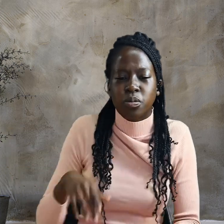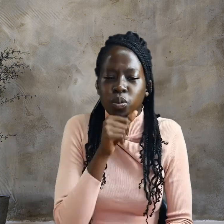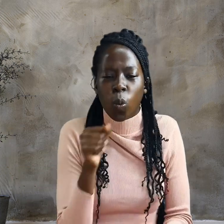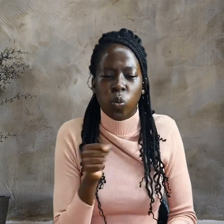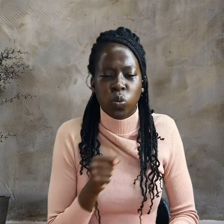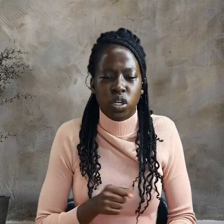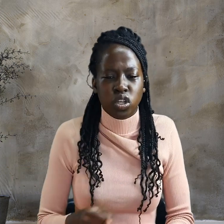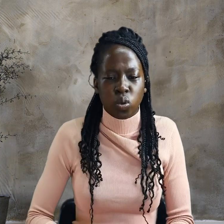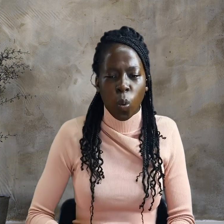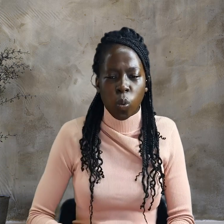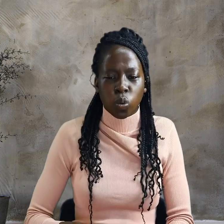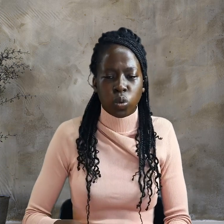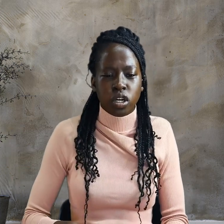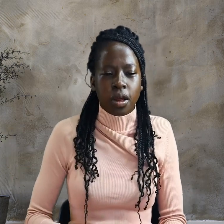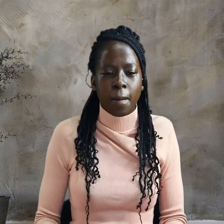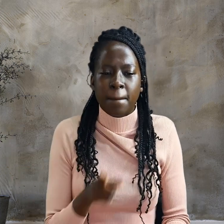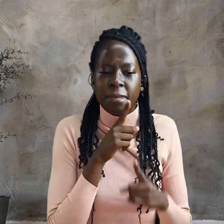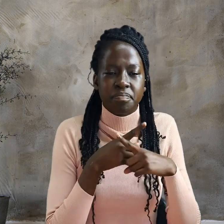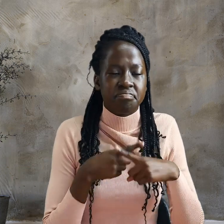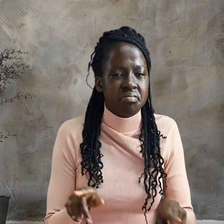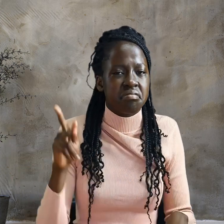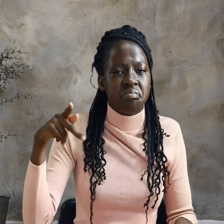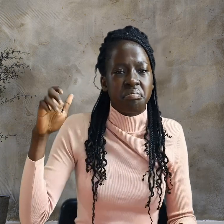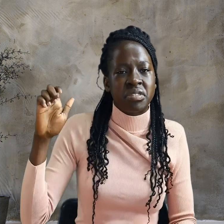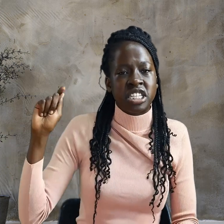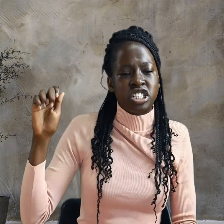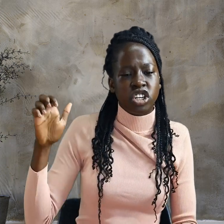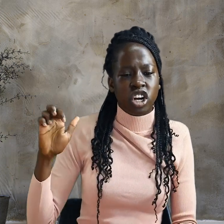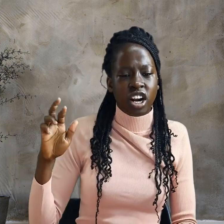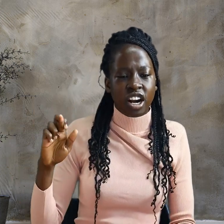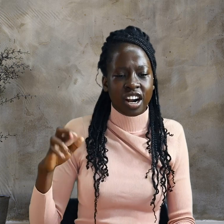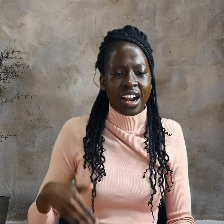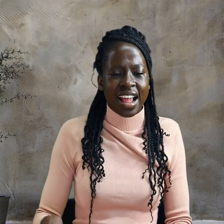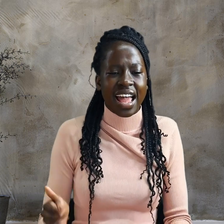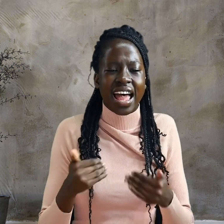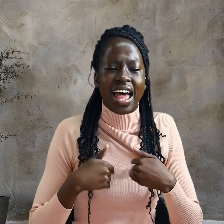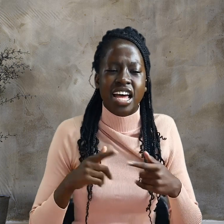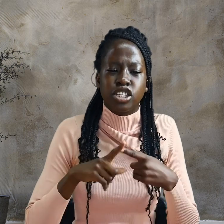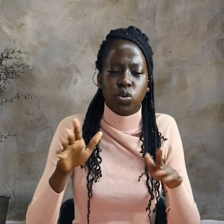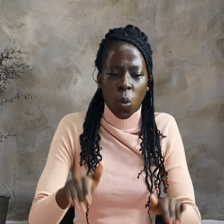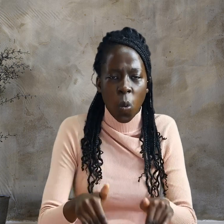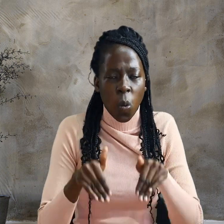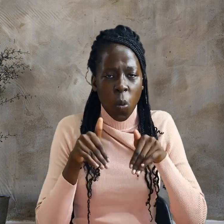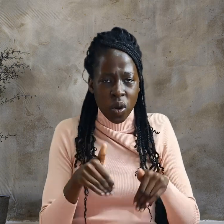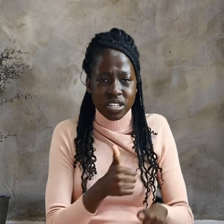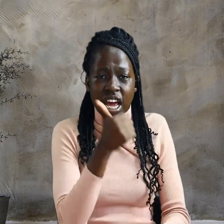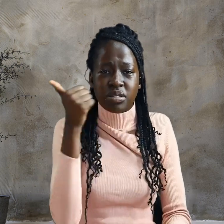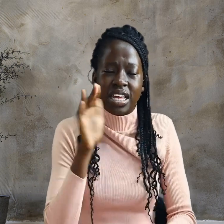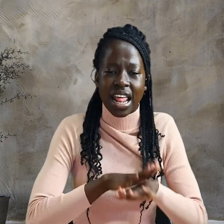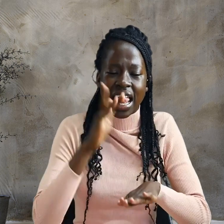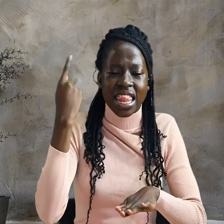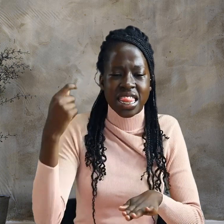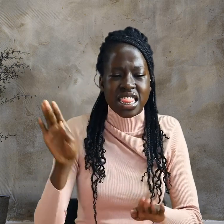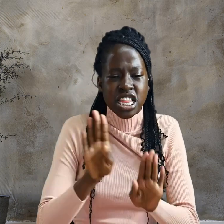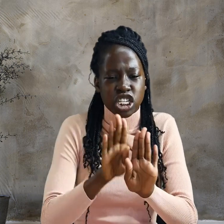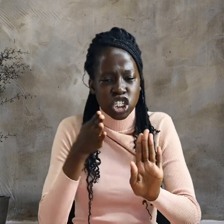wait outside at the door. The other disciple, who was known to the high priest, came back,